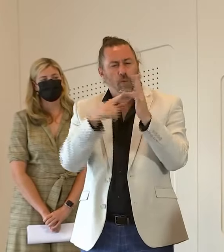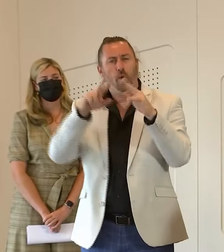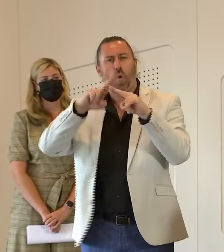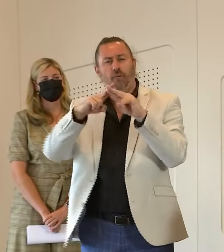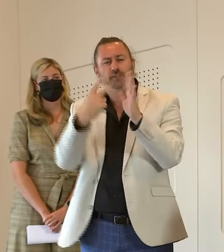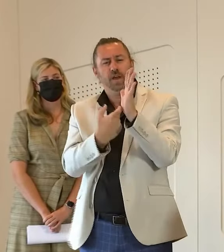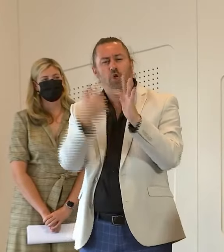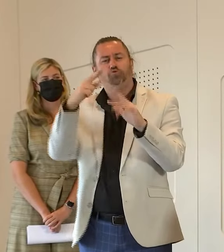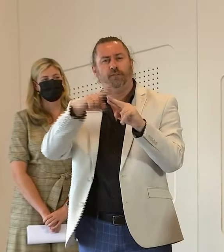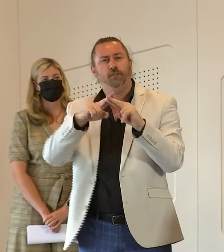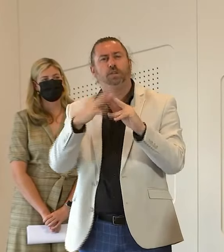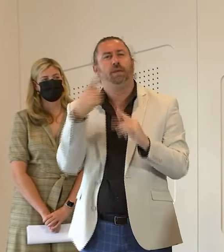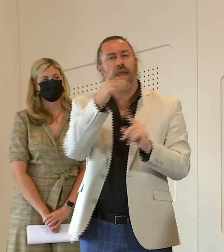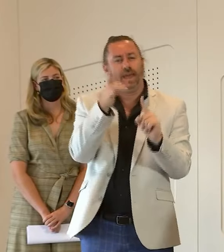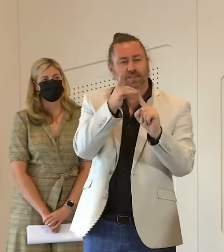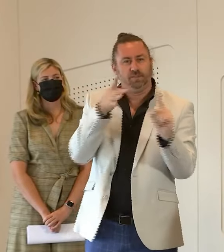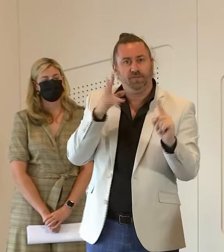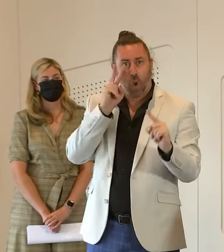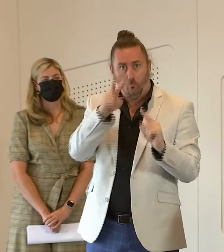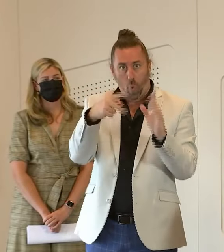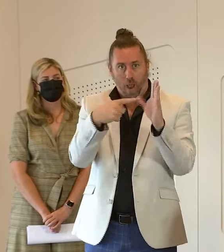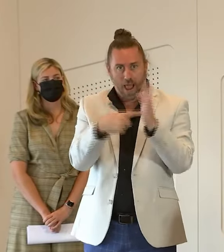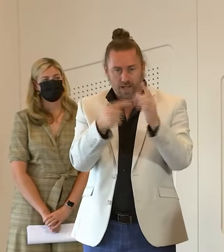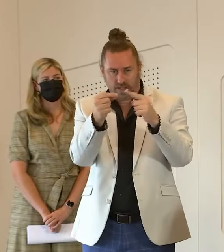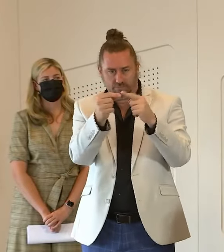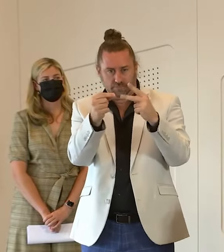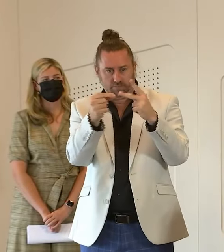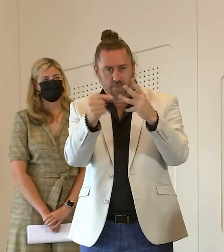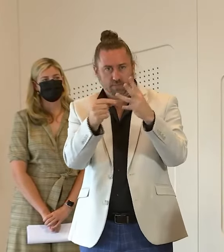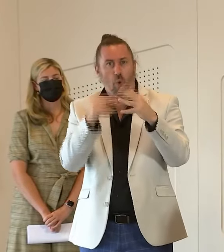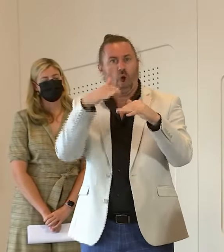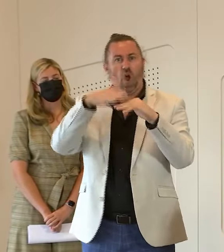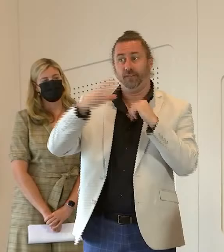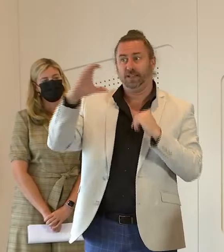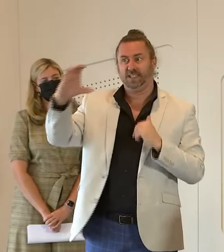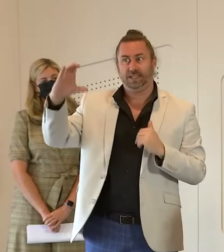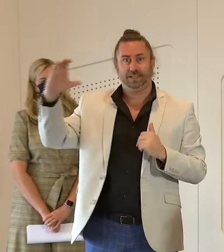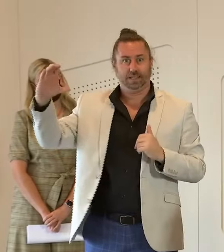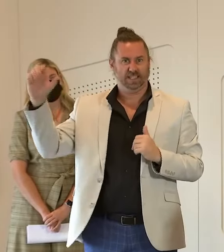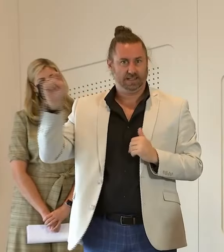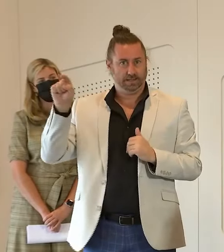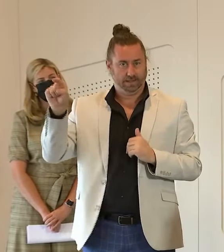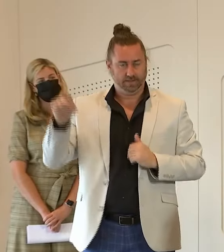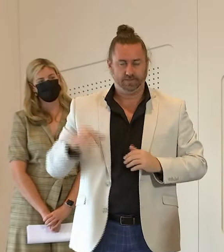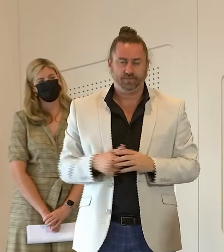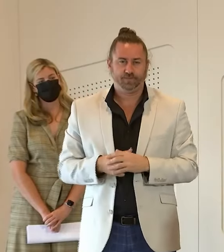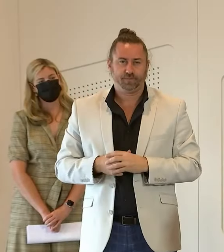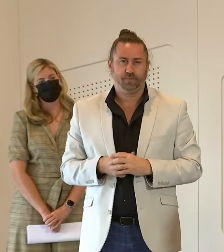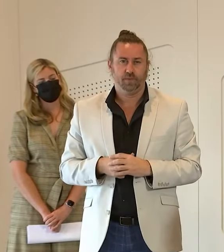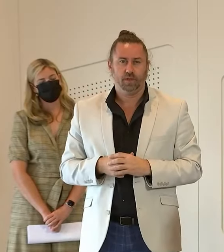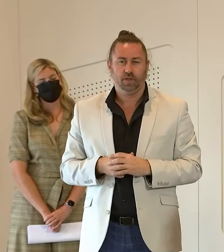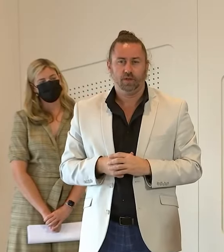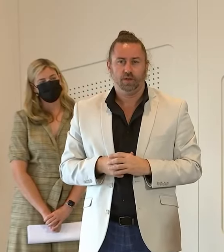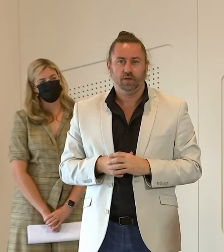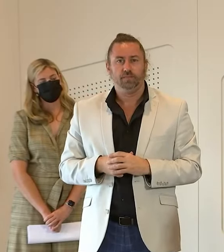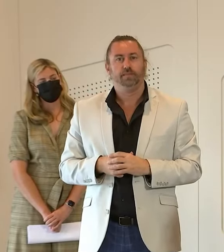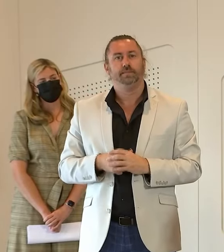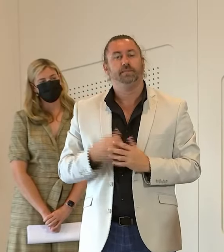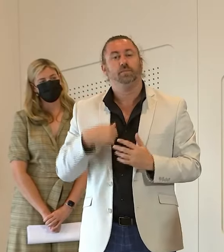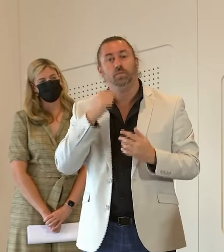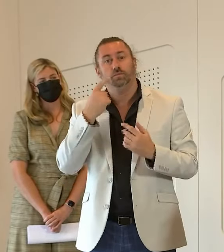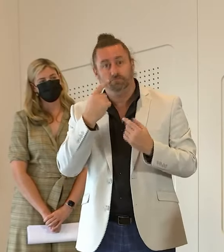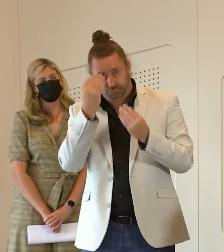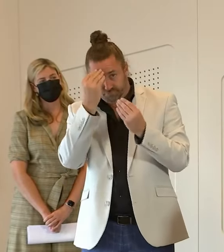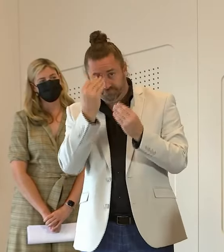this particular issue that is being addressed by the report i'm pleased to announce